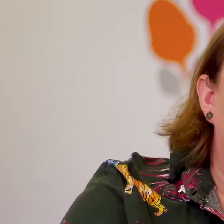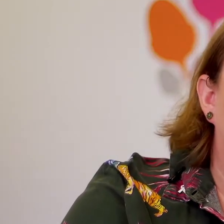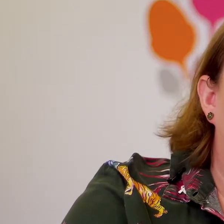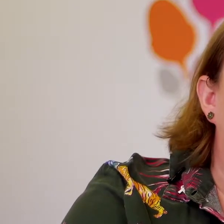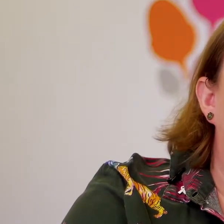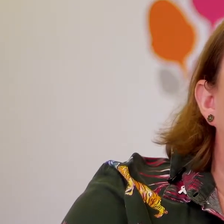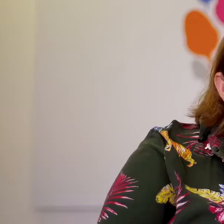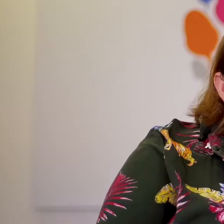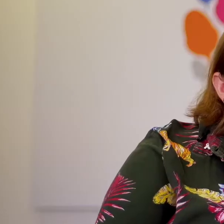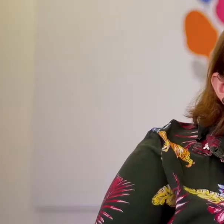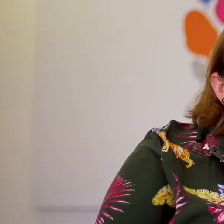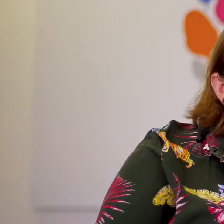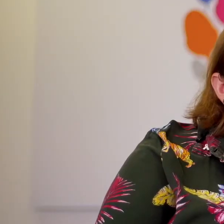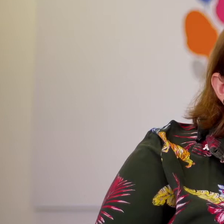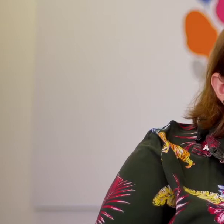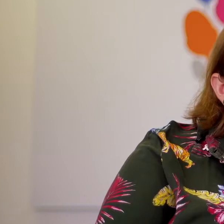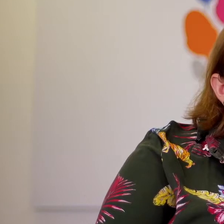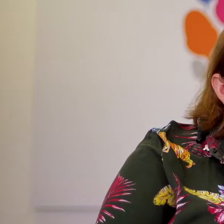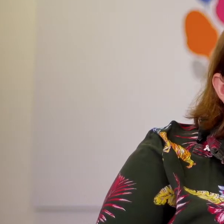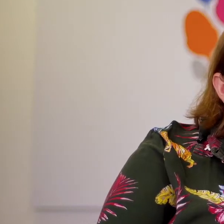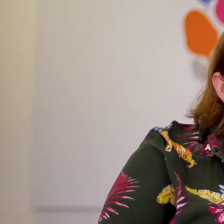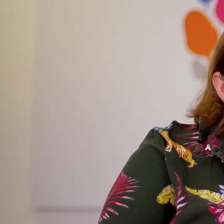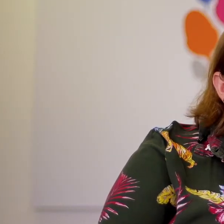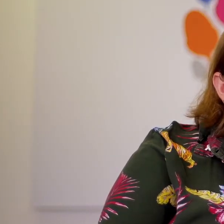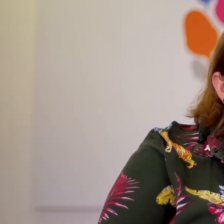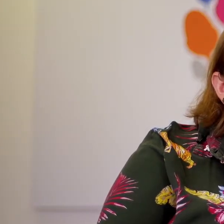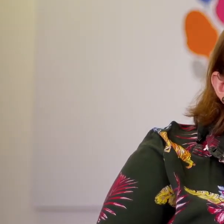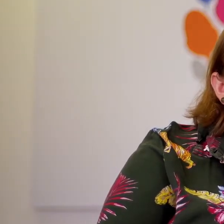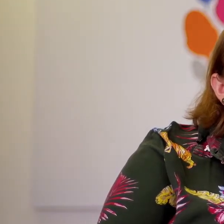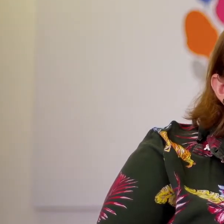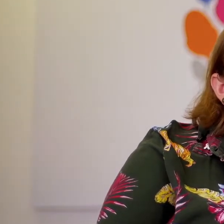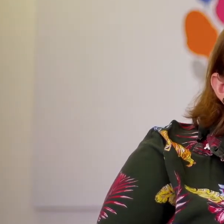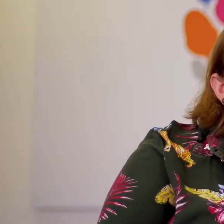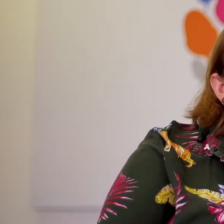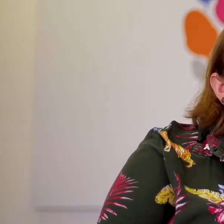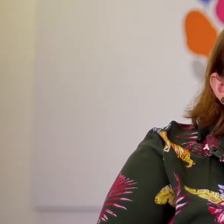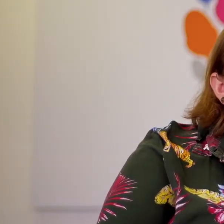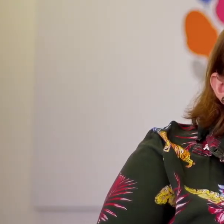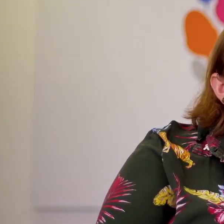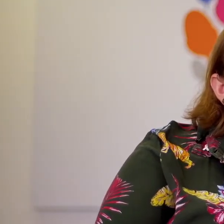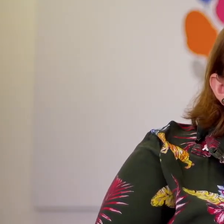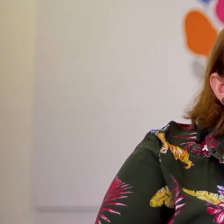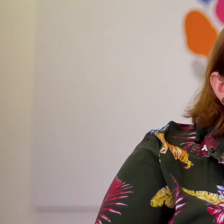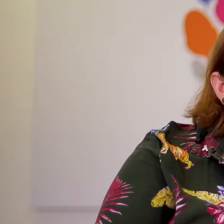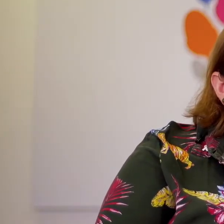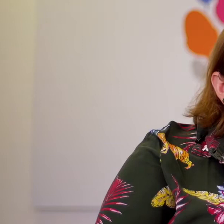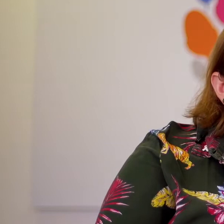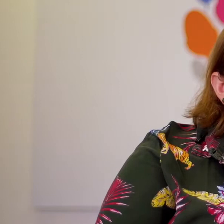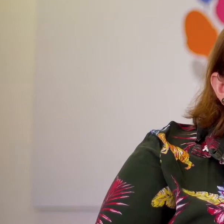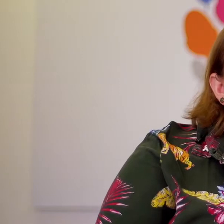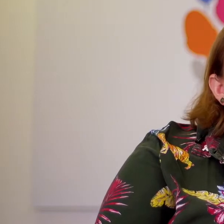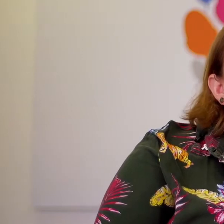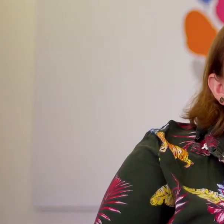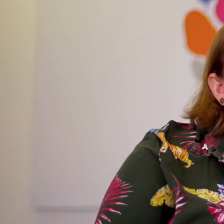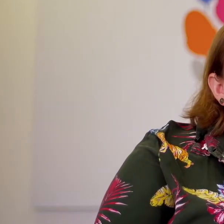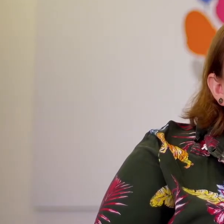the shops weren't open. So we had one woman who's a nurse and she fled her husband and she had nothing and she had to have a washing